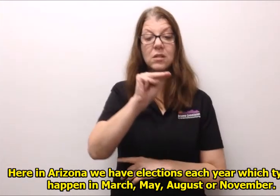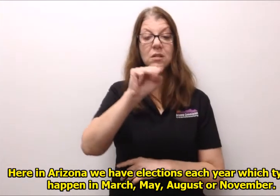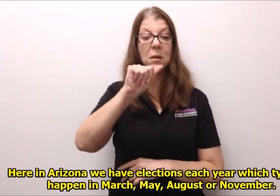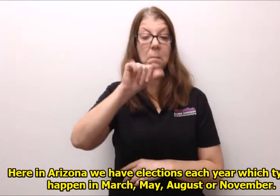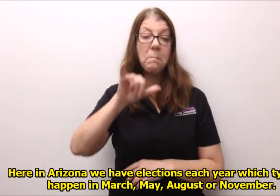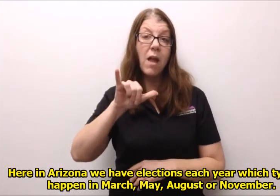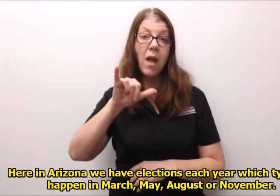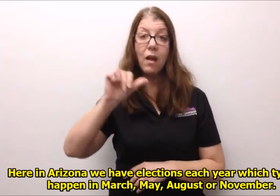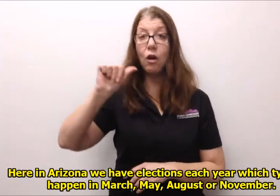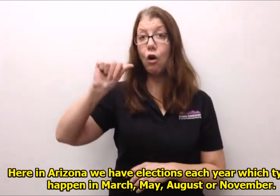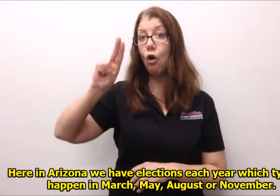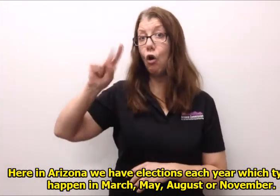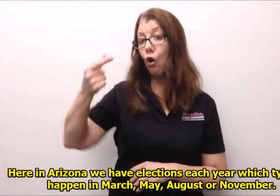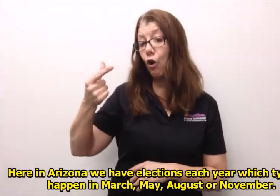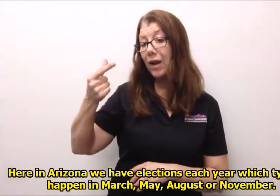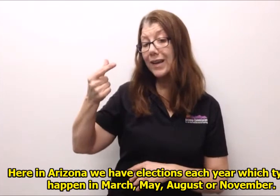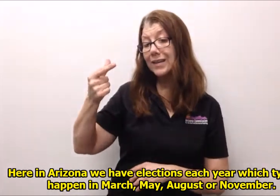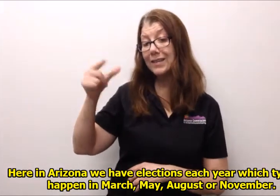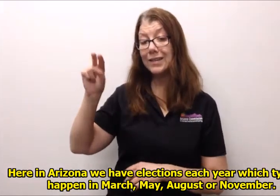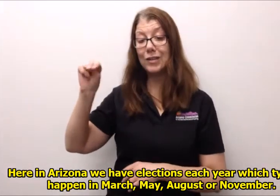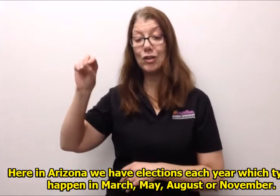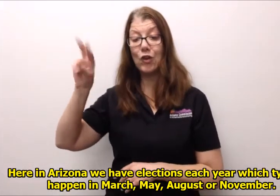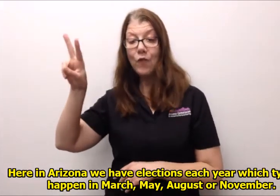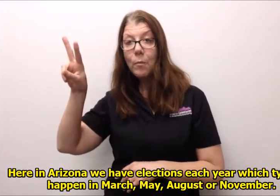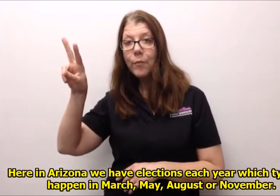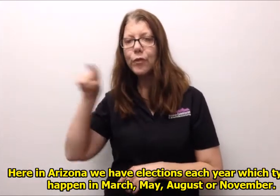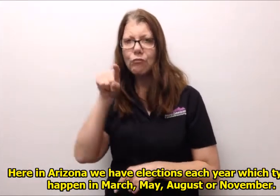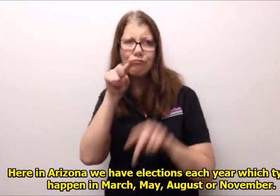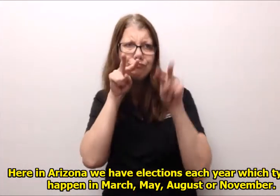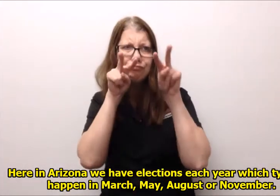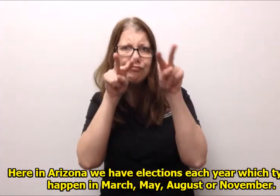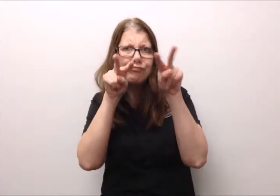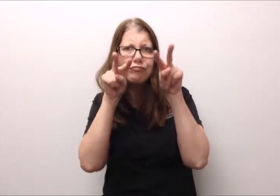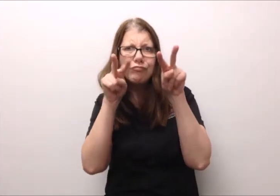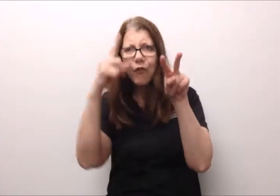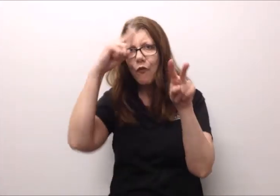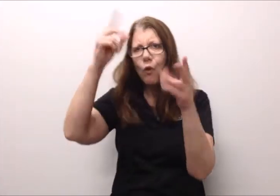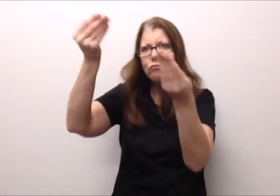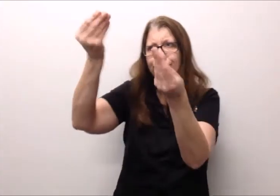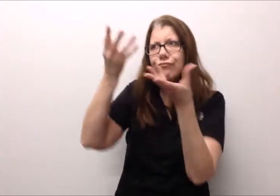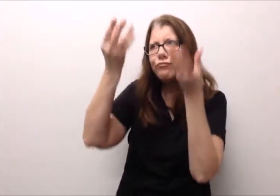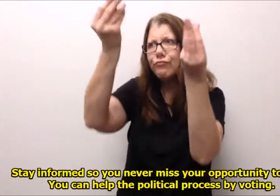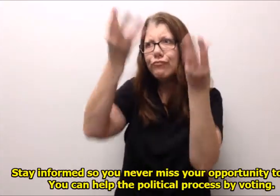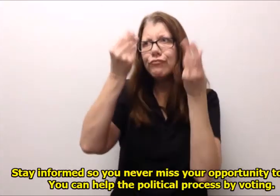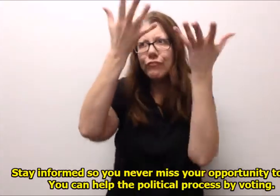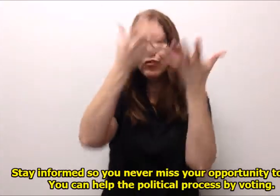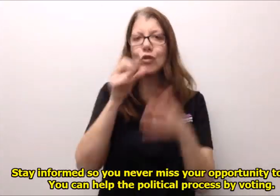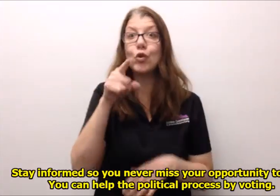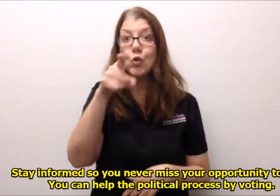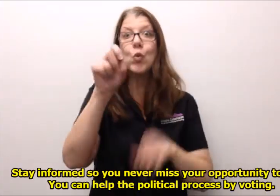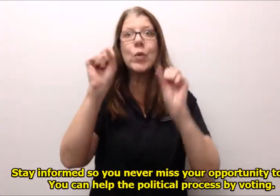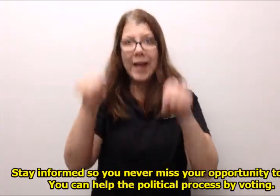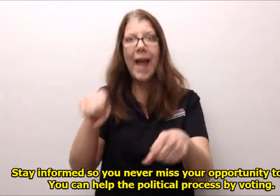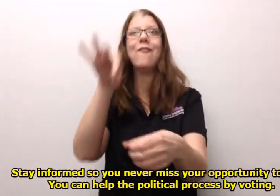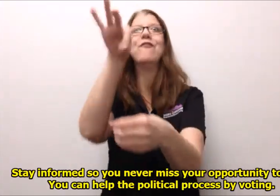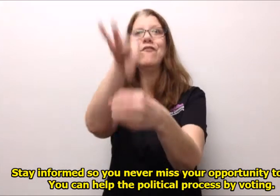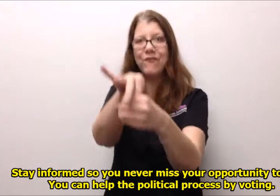May August or November stay informed so you never miss your